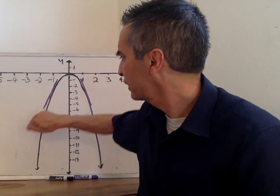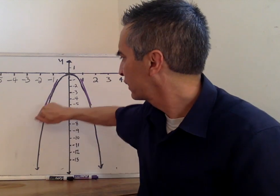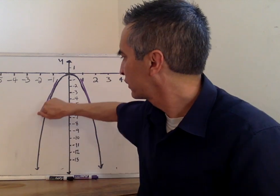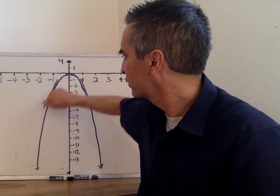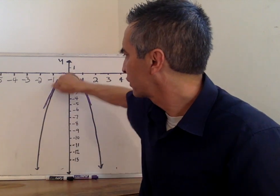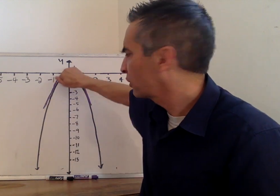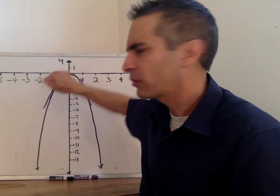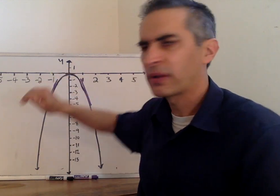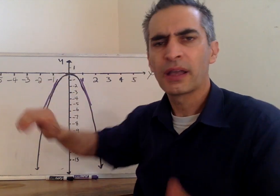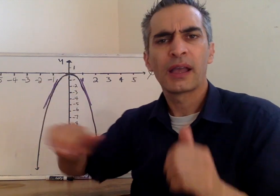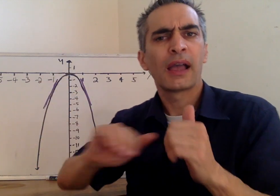calculate the slope?